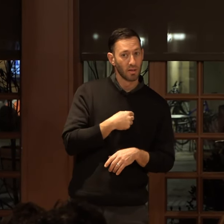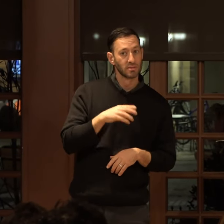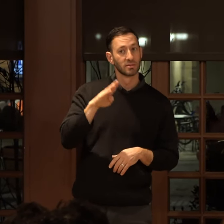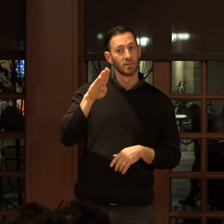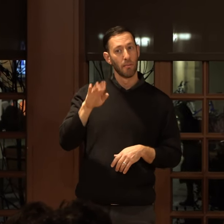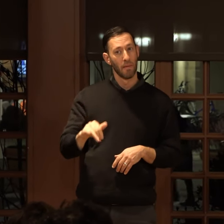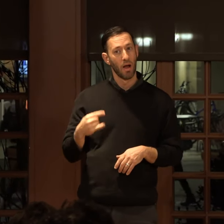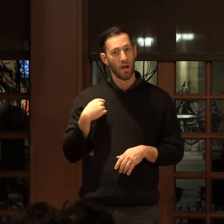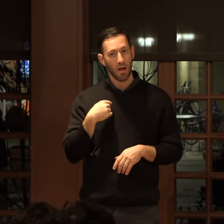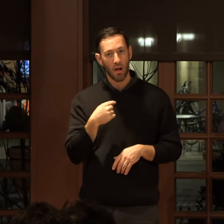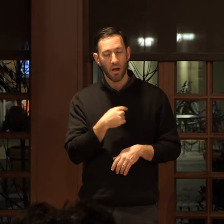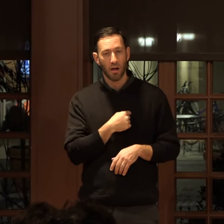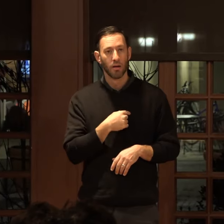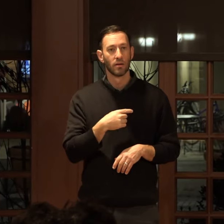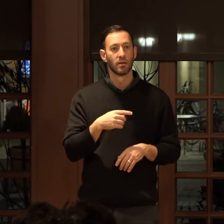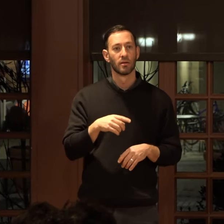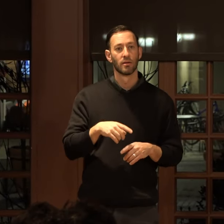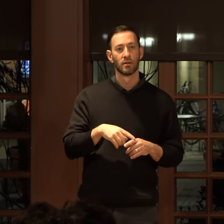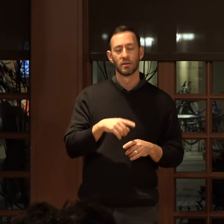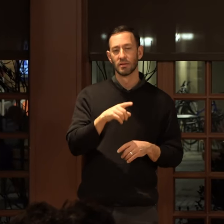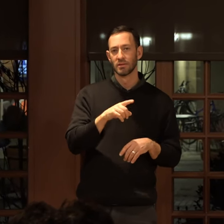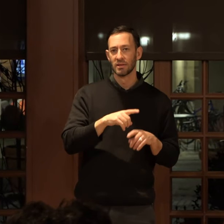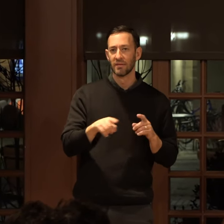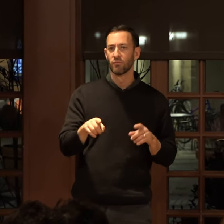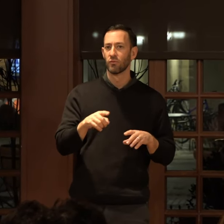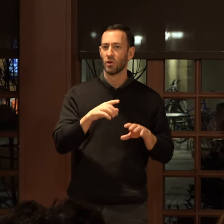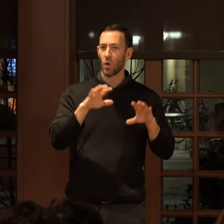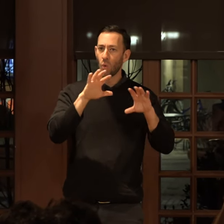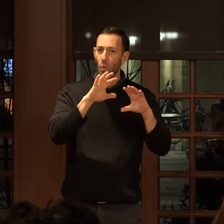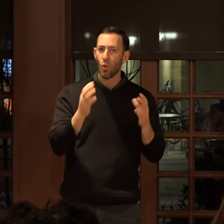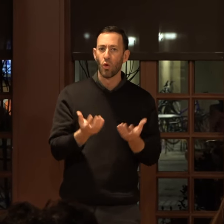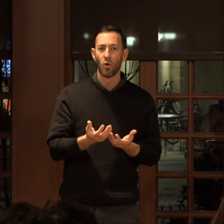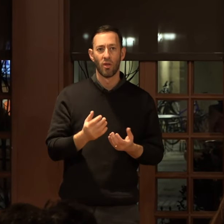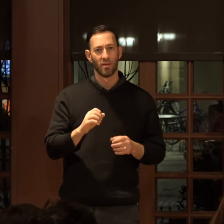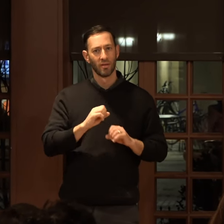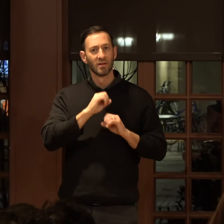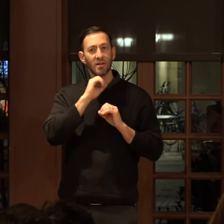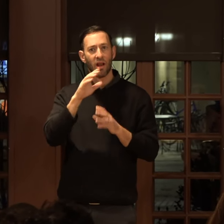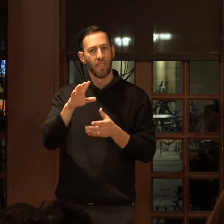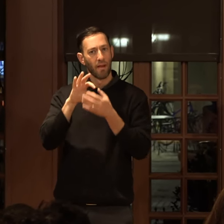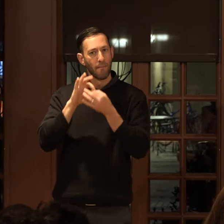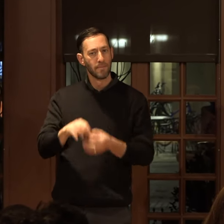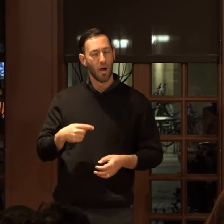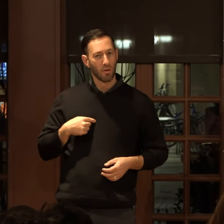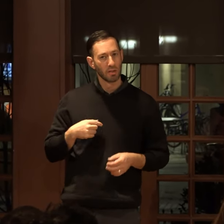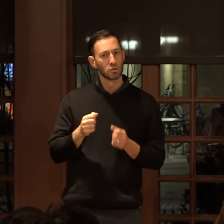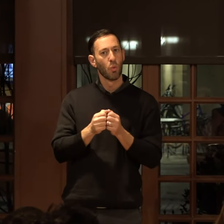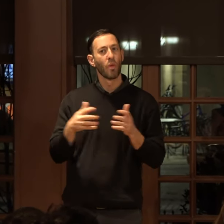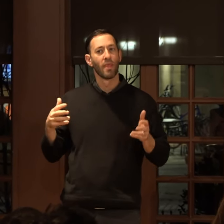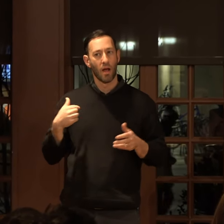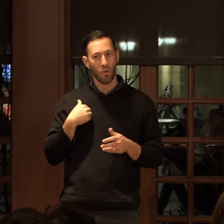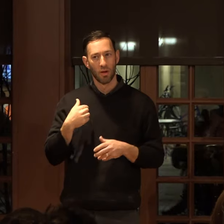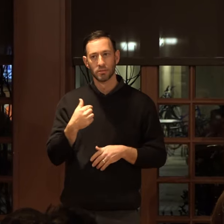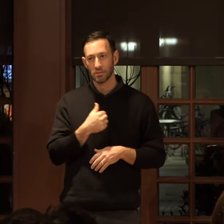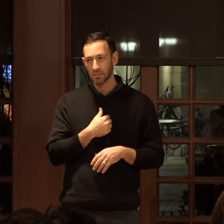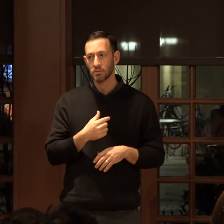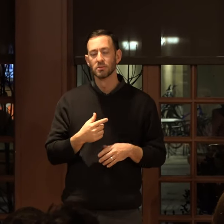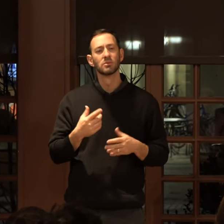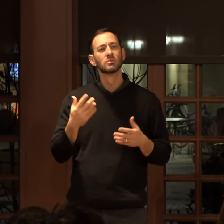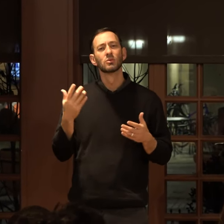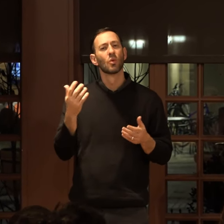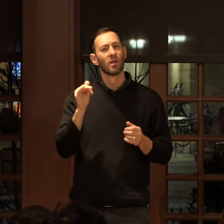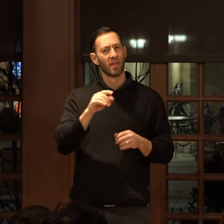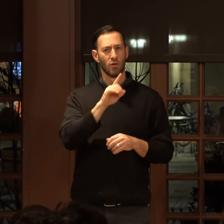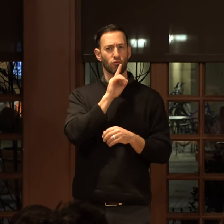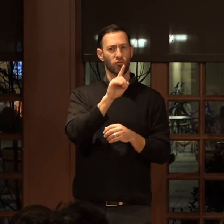In dis-spheres, dis-and-death spheres, that would be right, nothing about us without us. What does that really